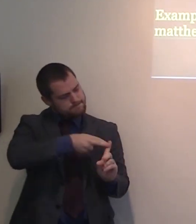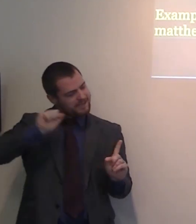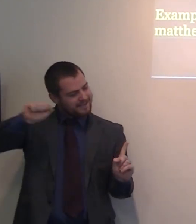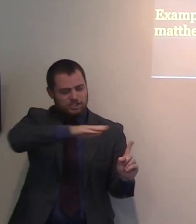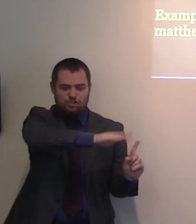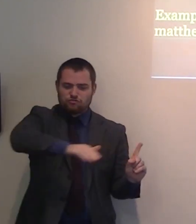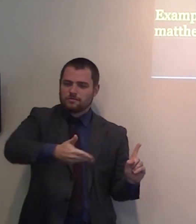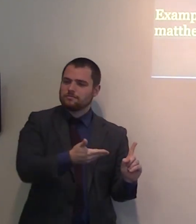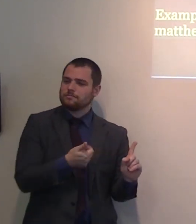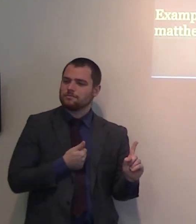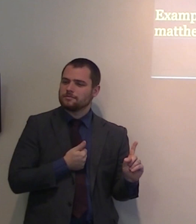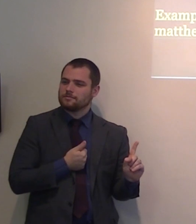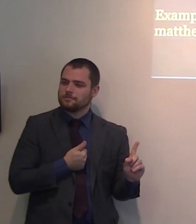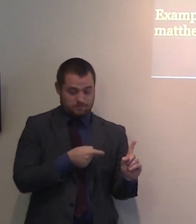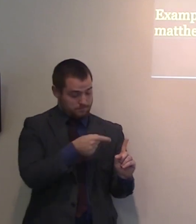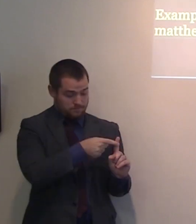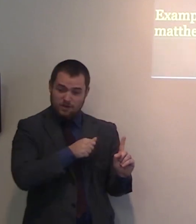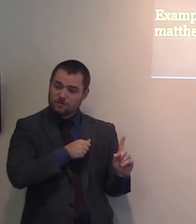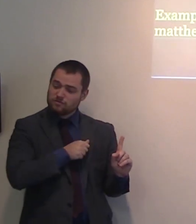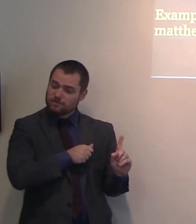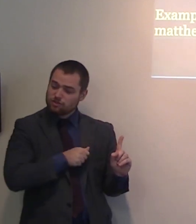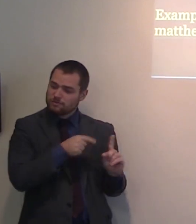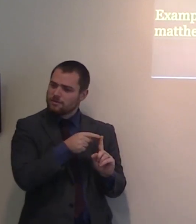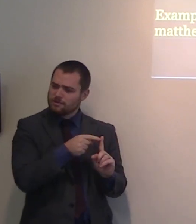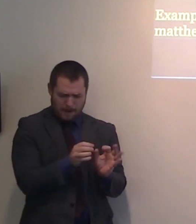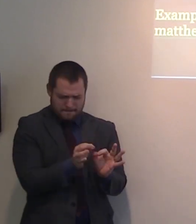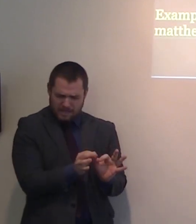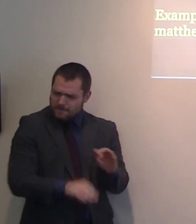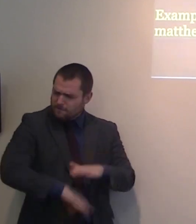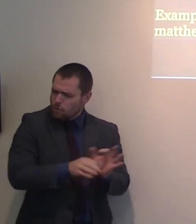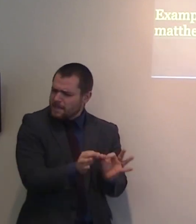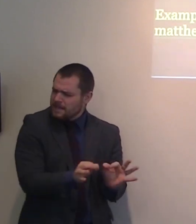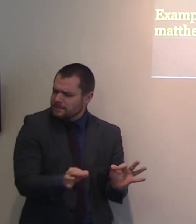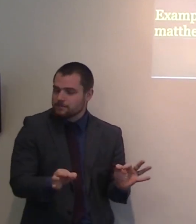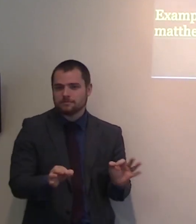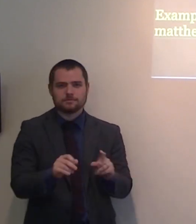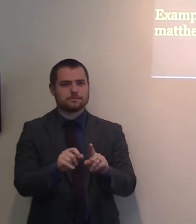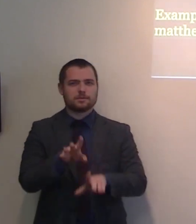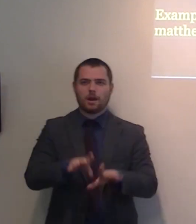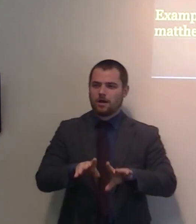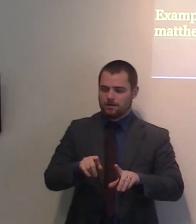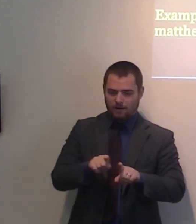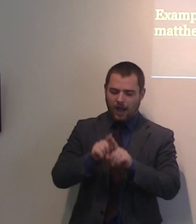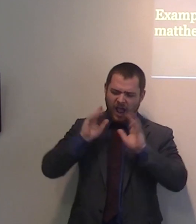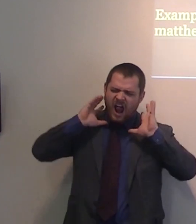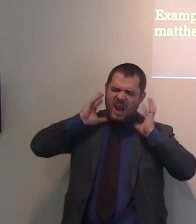automatically, the lion becomes a lion. That's the change, the transformation which happens in our life.